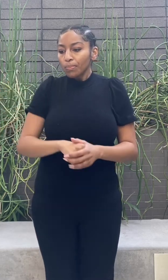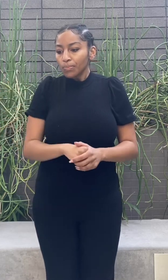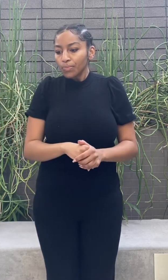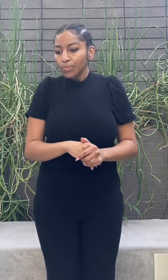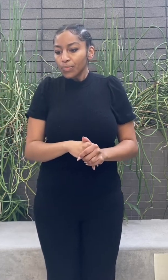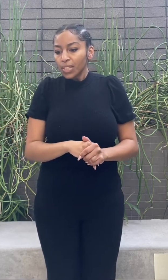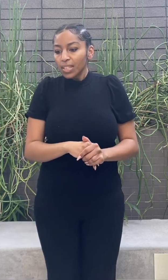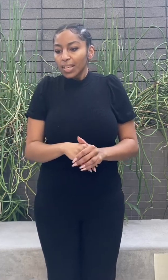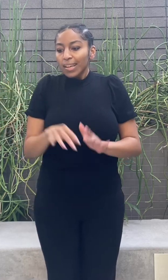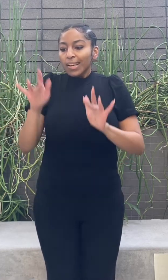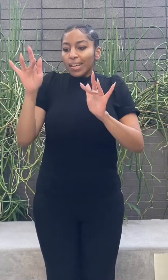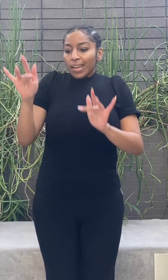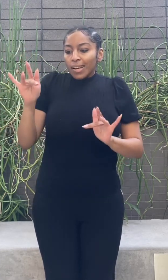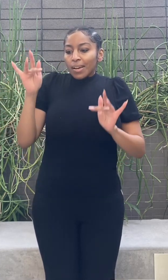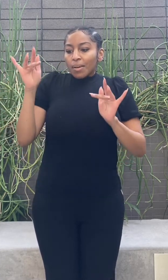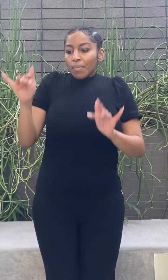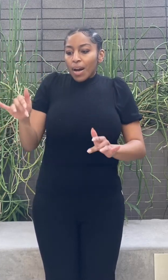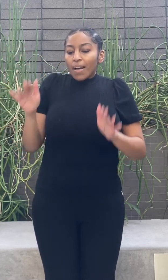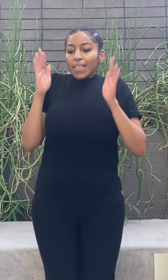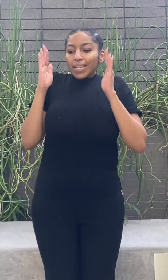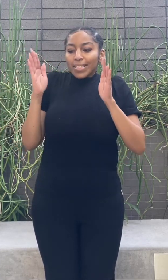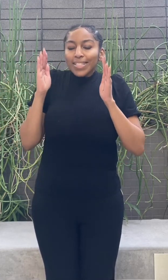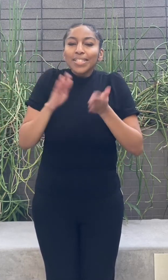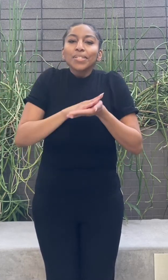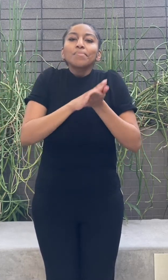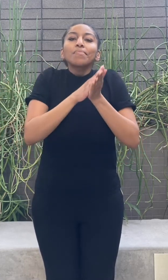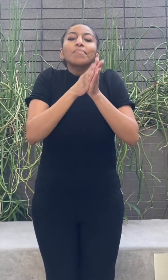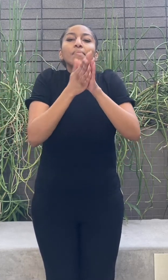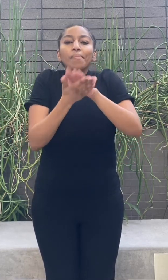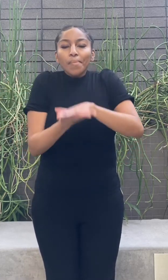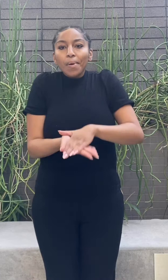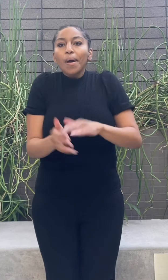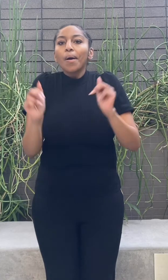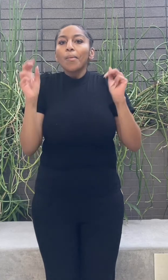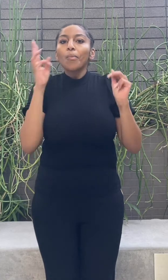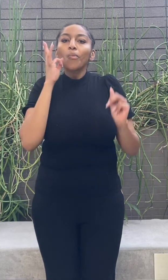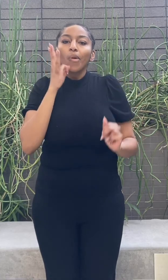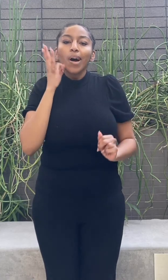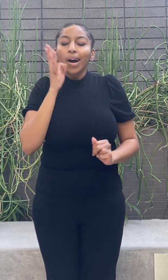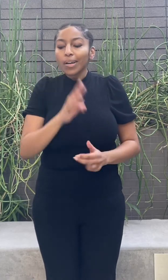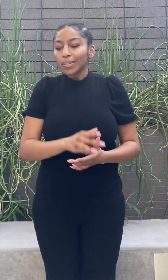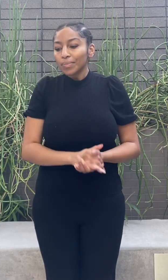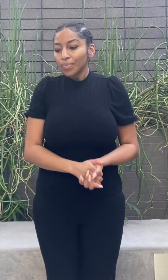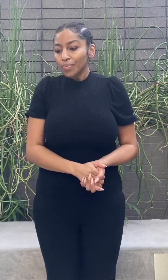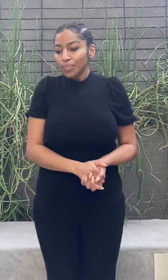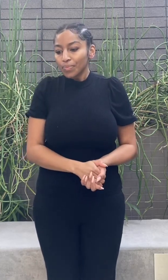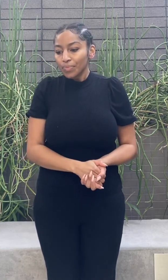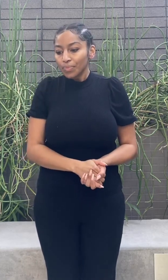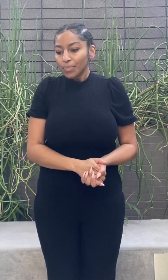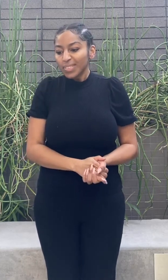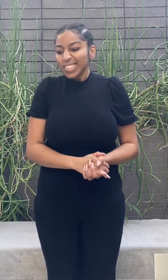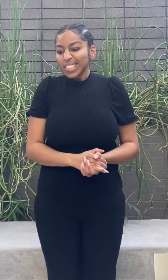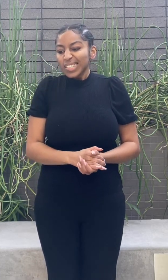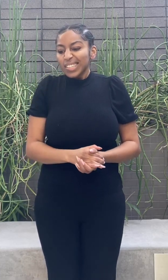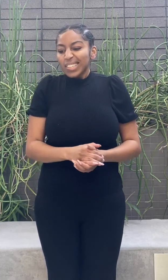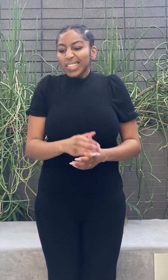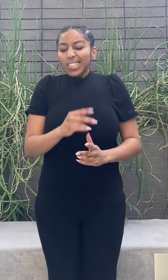later try the year 2nd as unfortunate detour. The word disorder draws